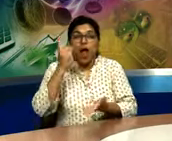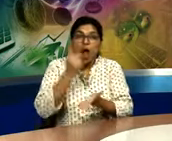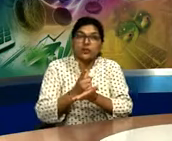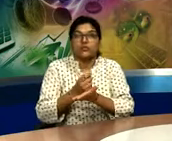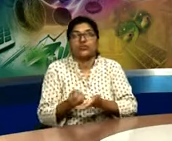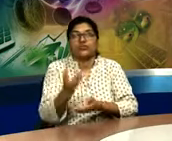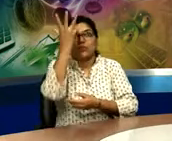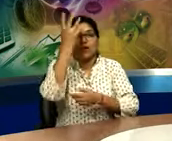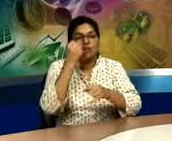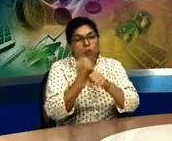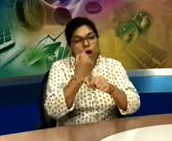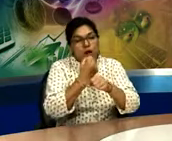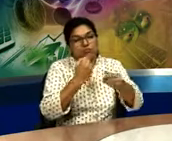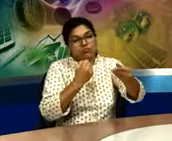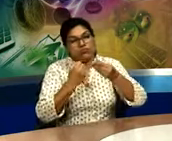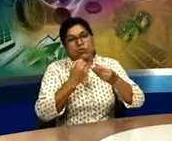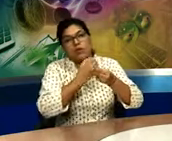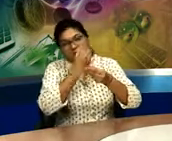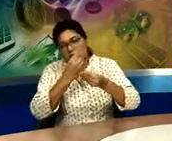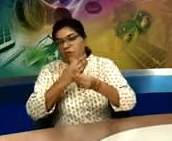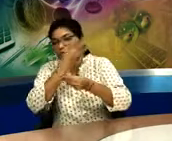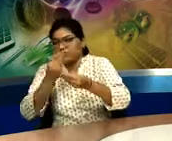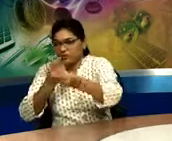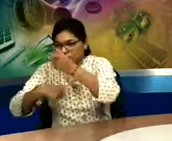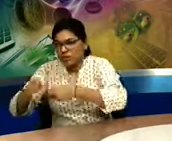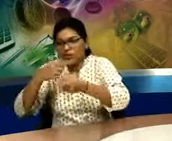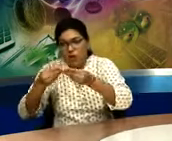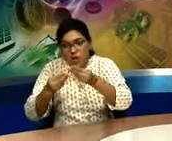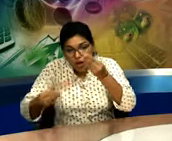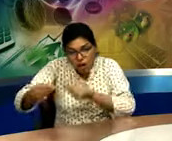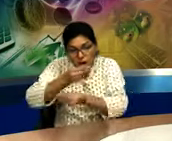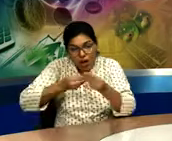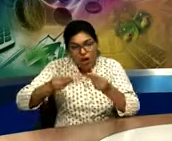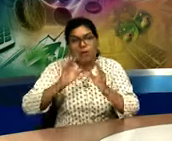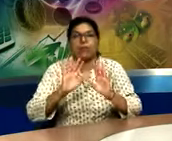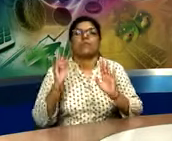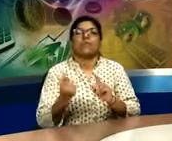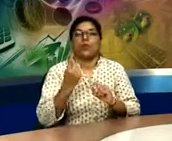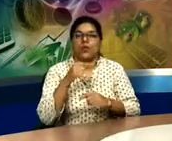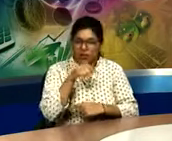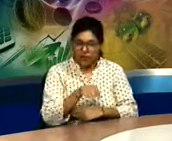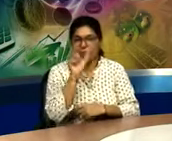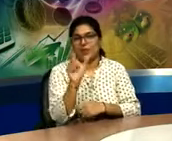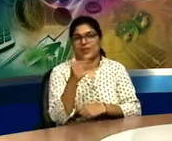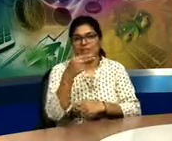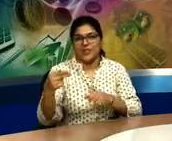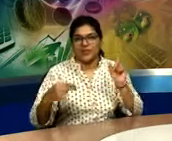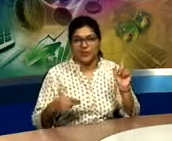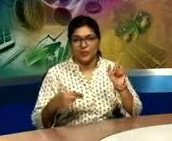has to earn again and then buy food for that day only. So that means hand to